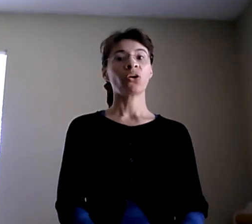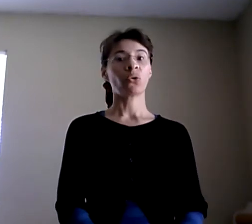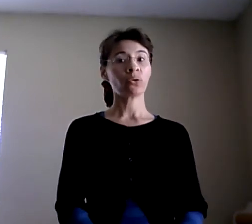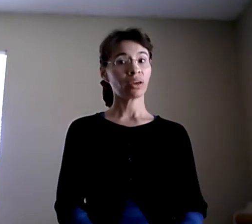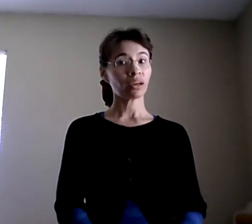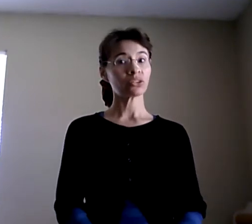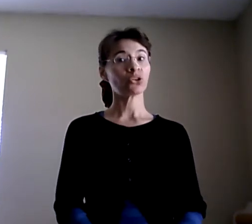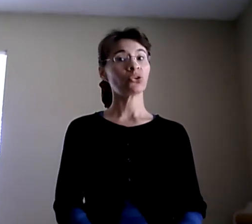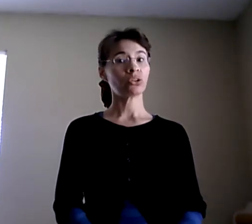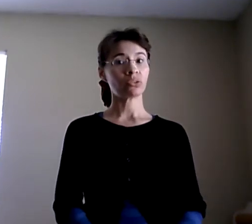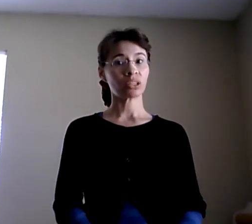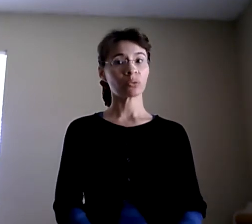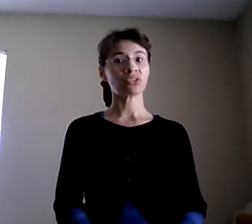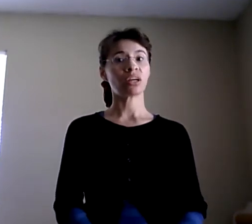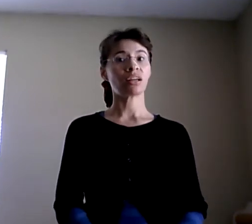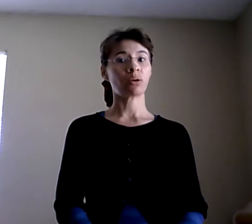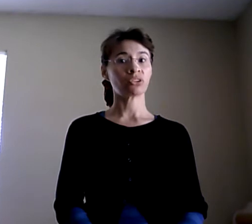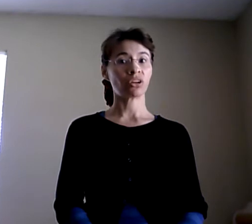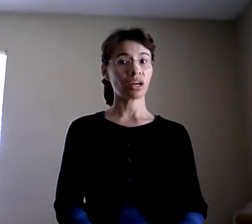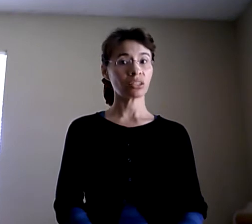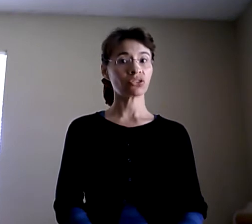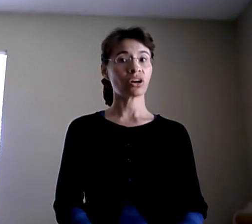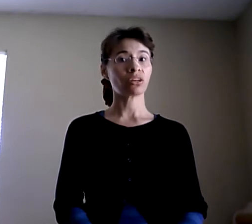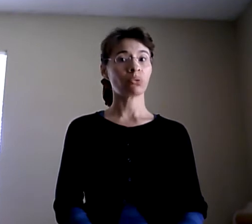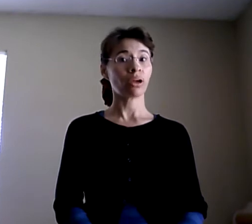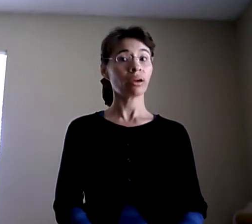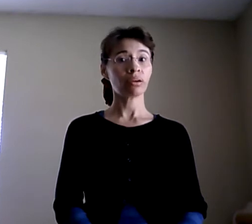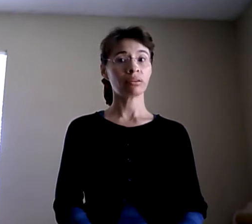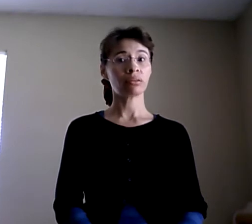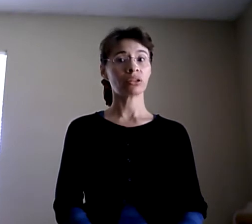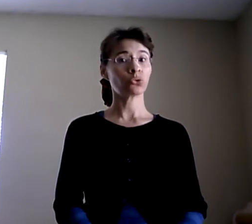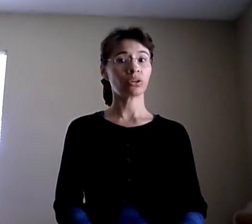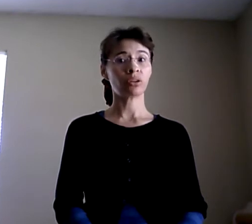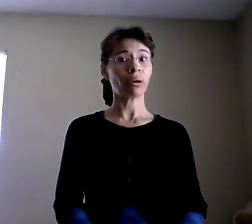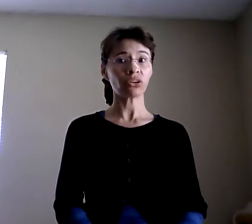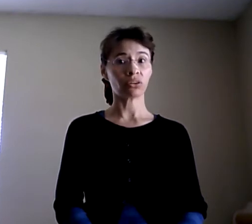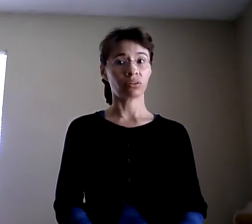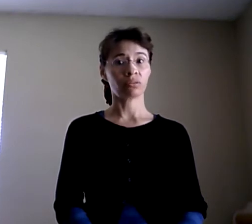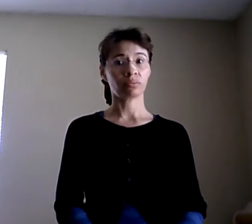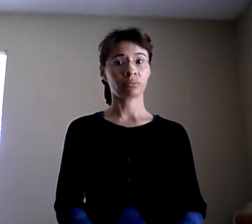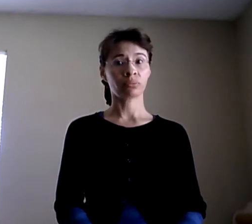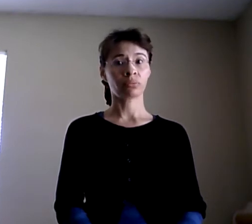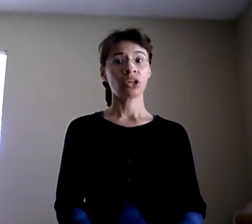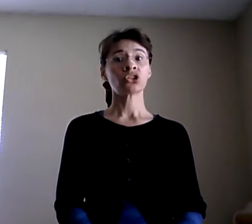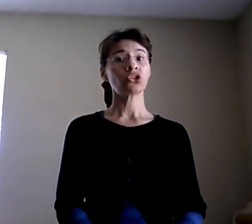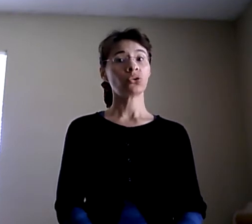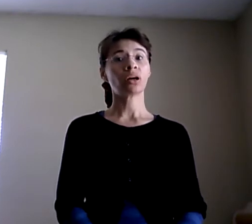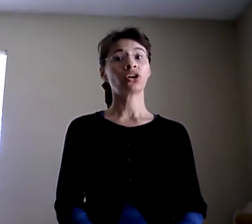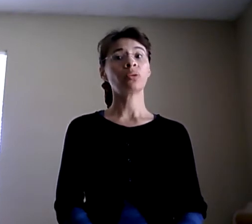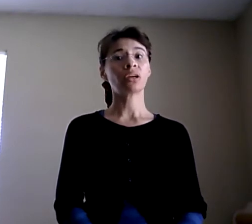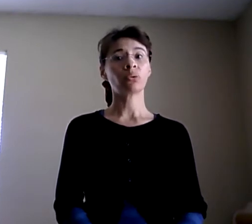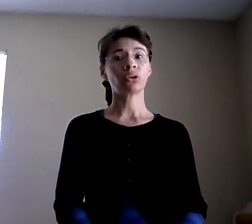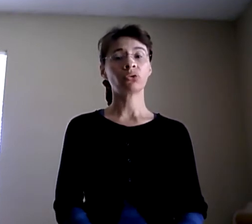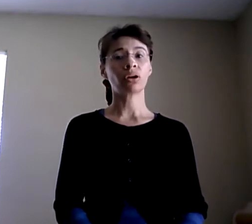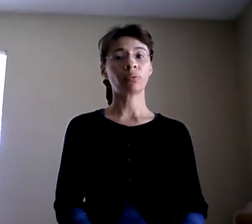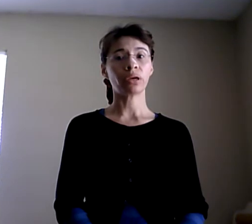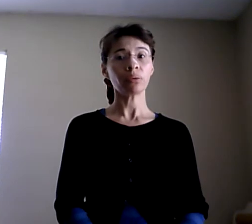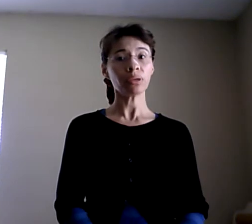Okay, so you need to take some sign language classes right away. The sooner the better. So you can communicate with your grandbaby